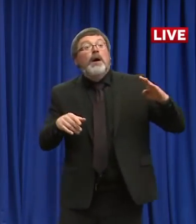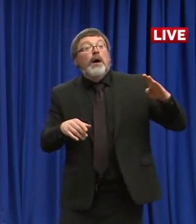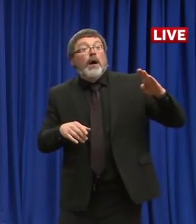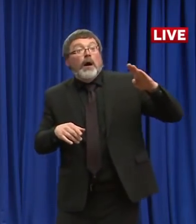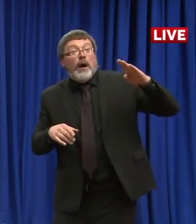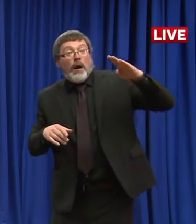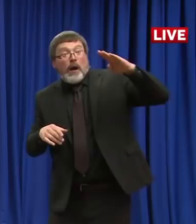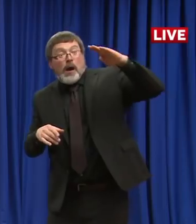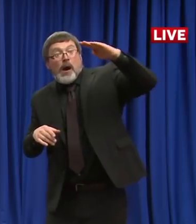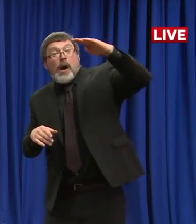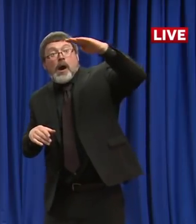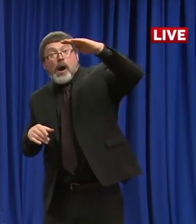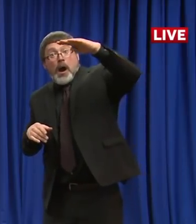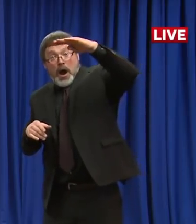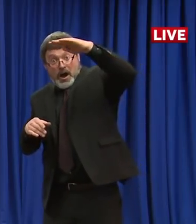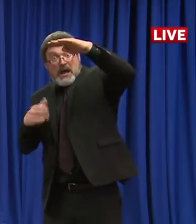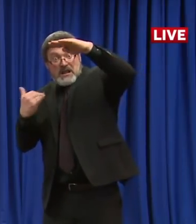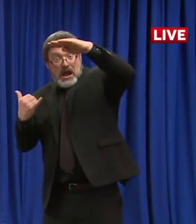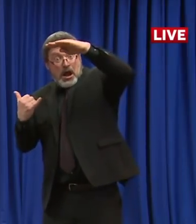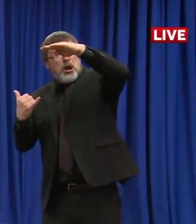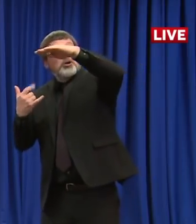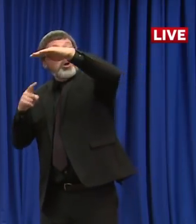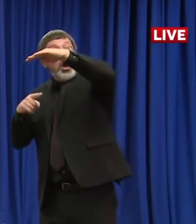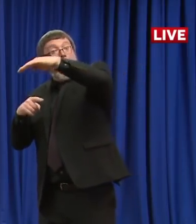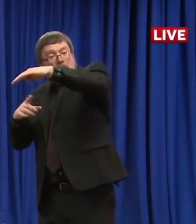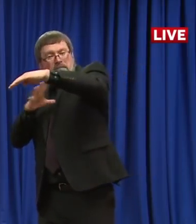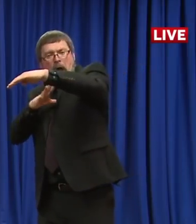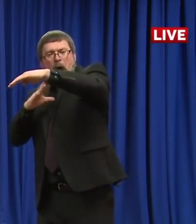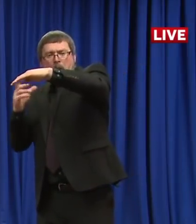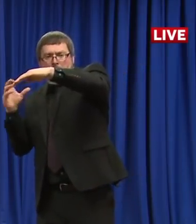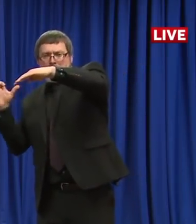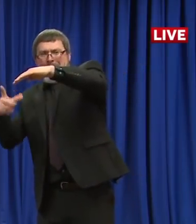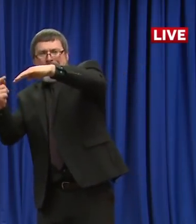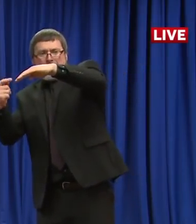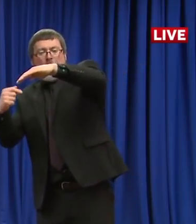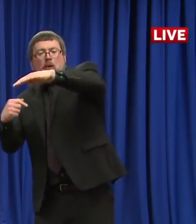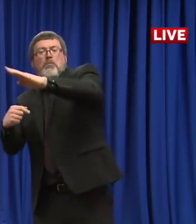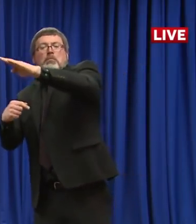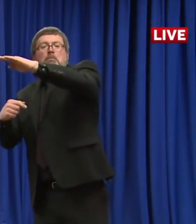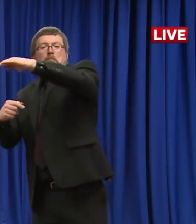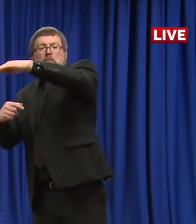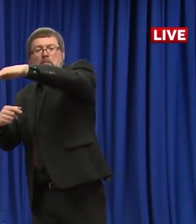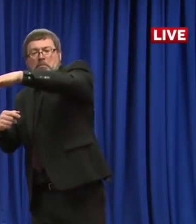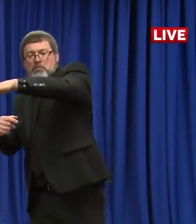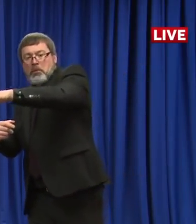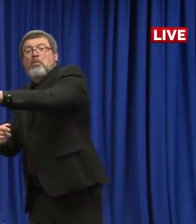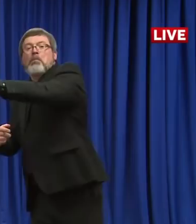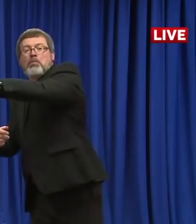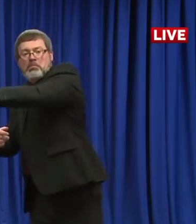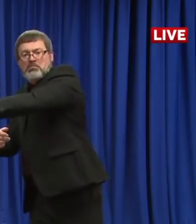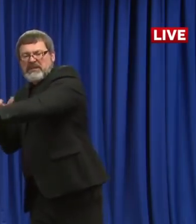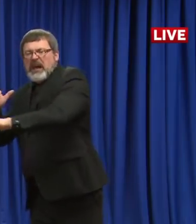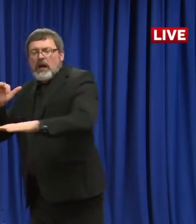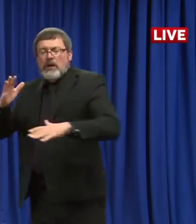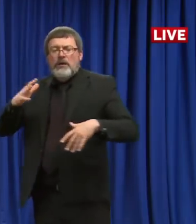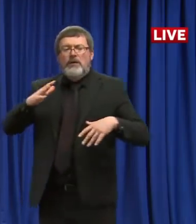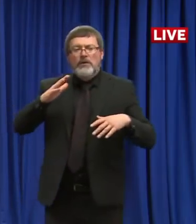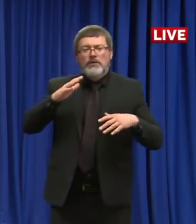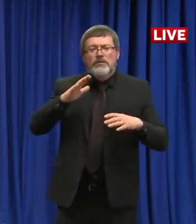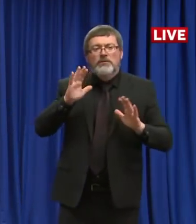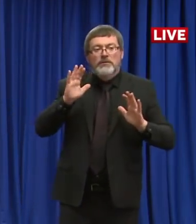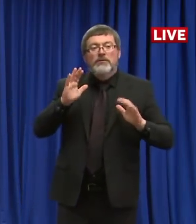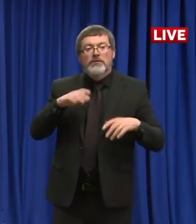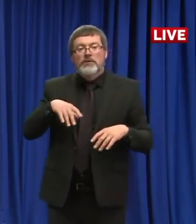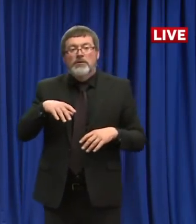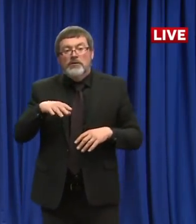at some point. We want to see it go down, but there's always the possibility and the potential that we could see an increase.